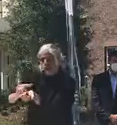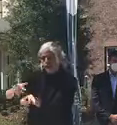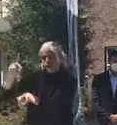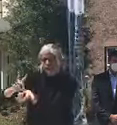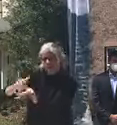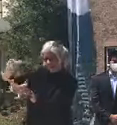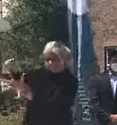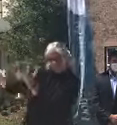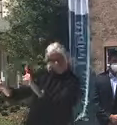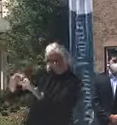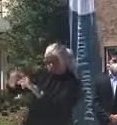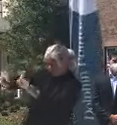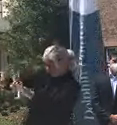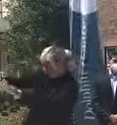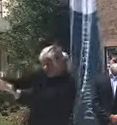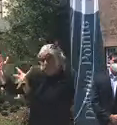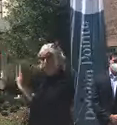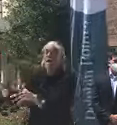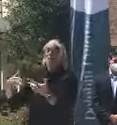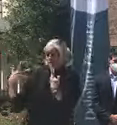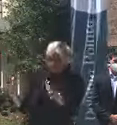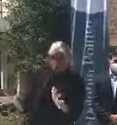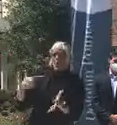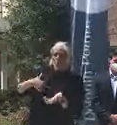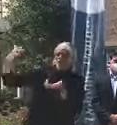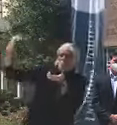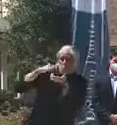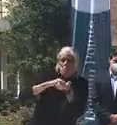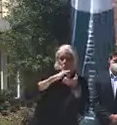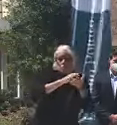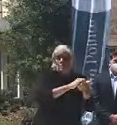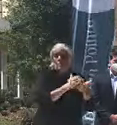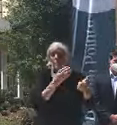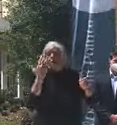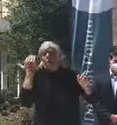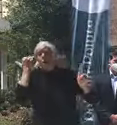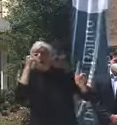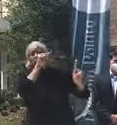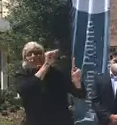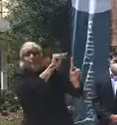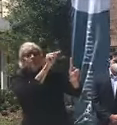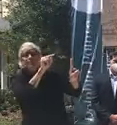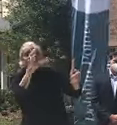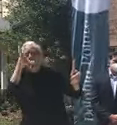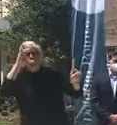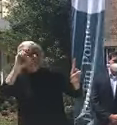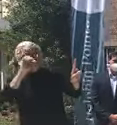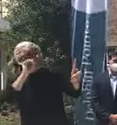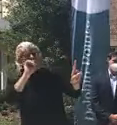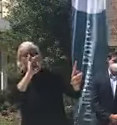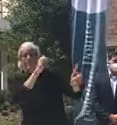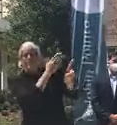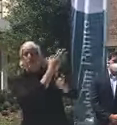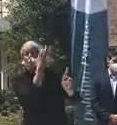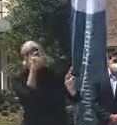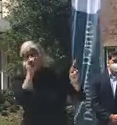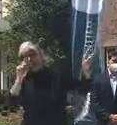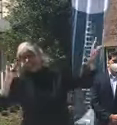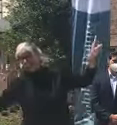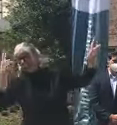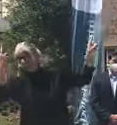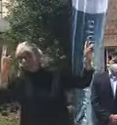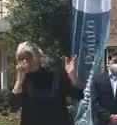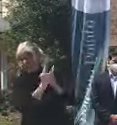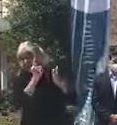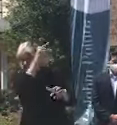also going to be partnering with folks and maybe President Kassi, want to do the JU. We're going to be partnering with